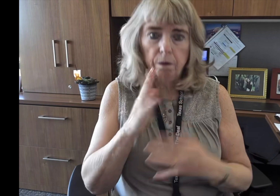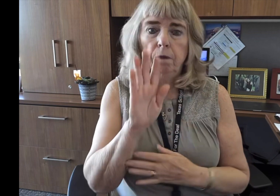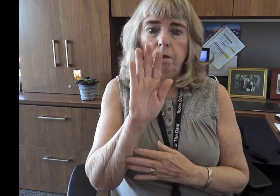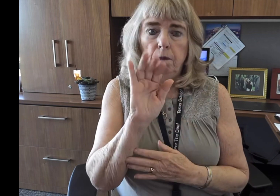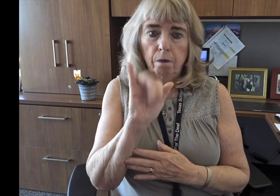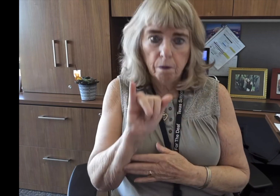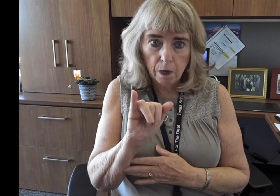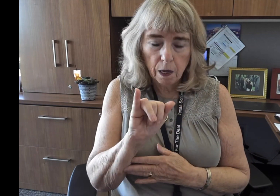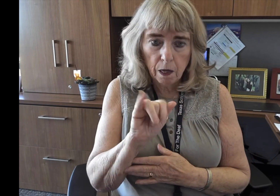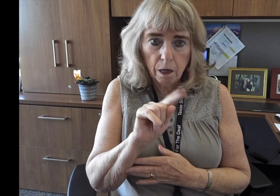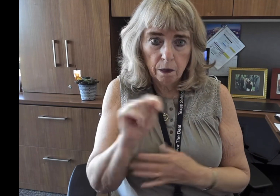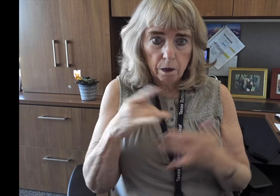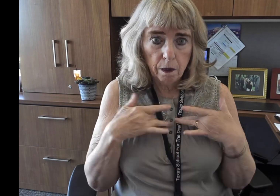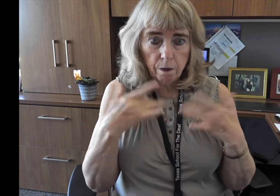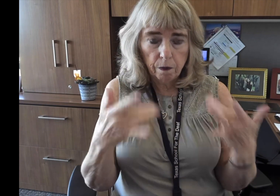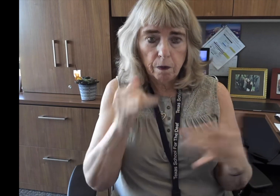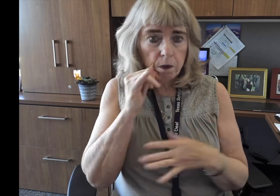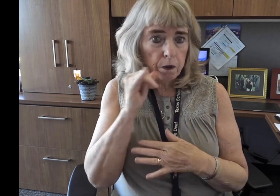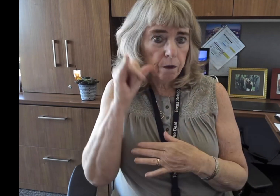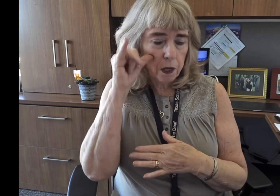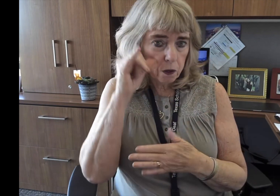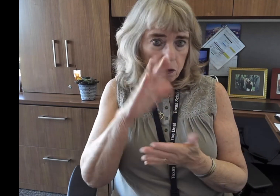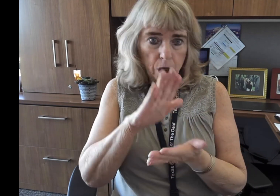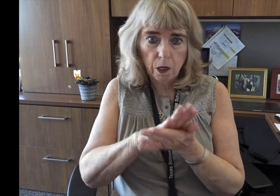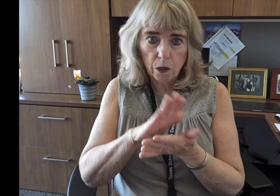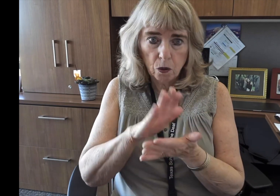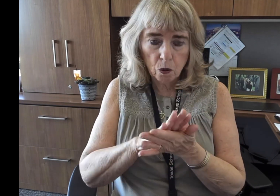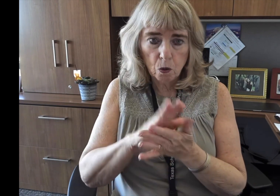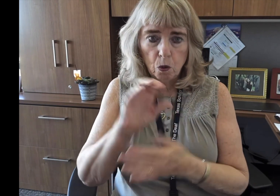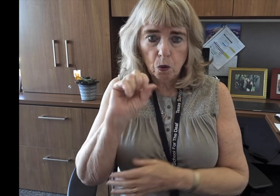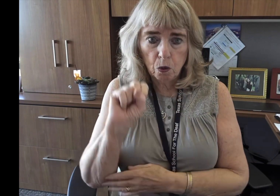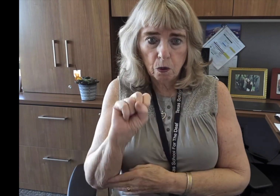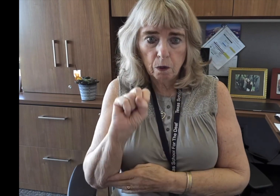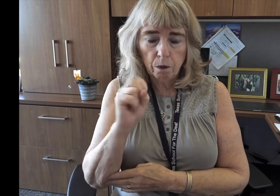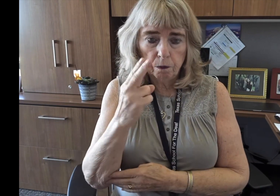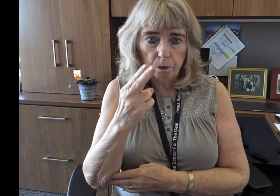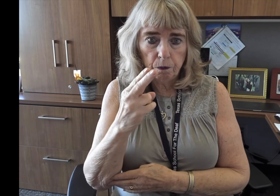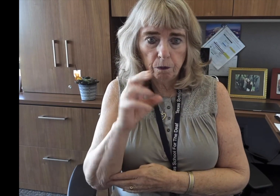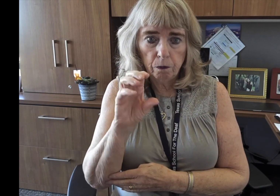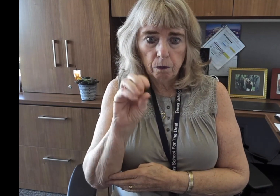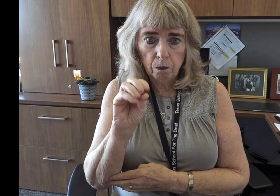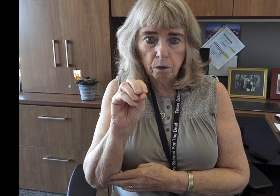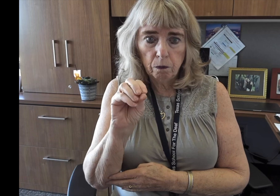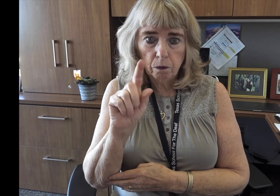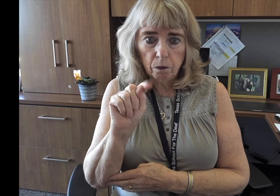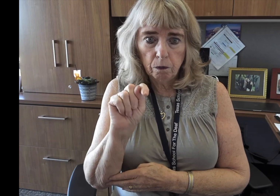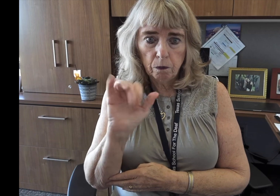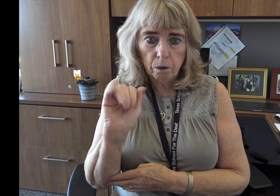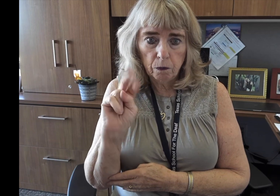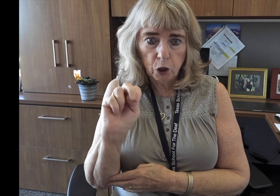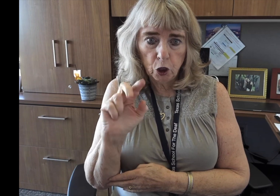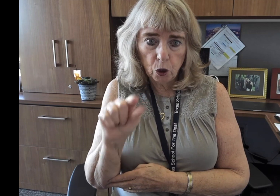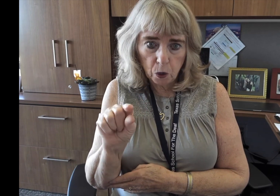We are all deeply saddened by the events of yesterday's